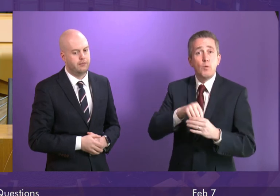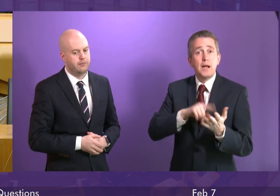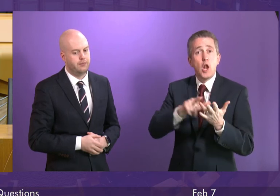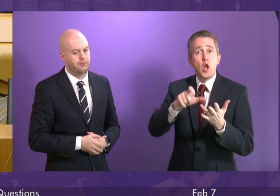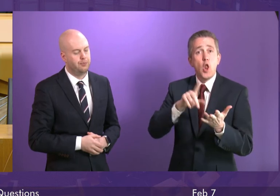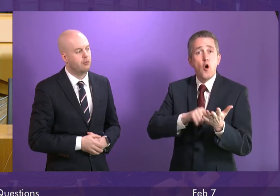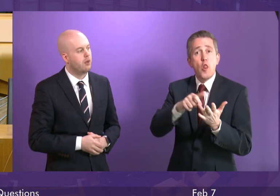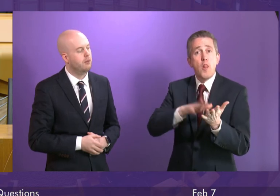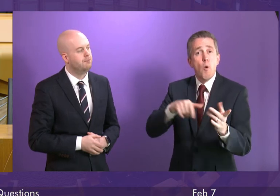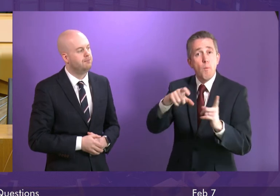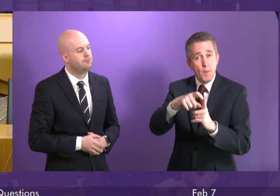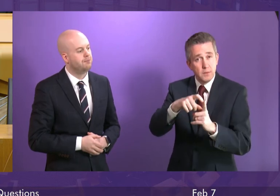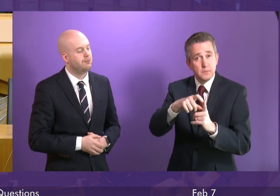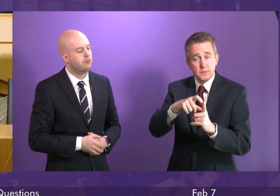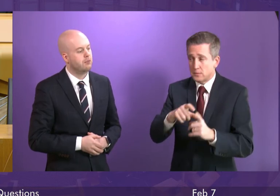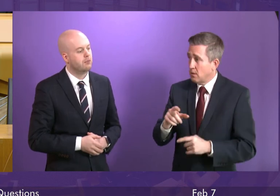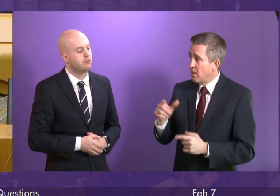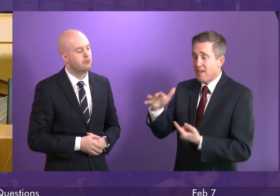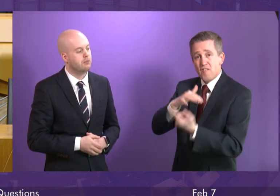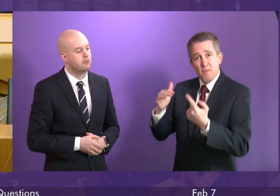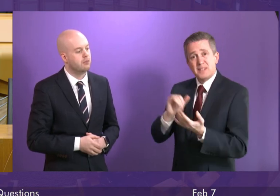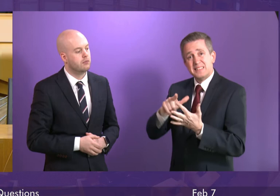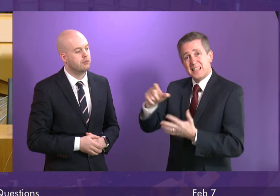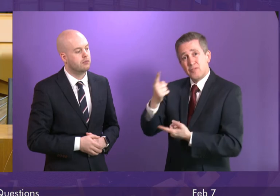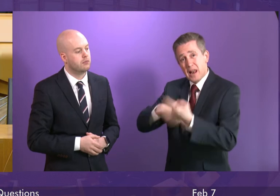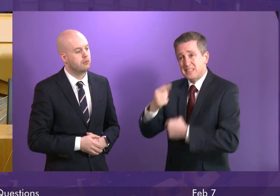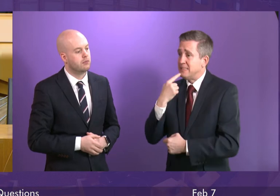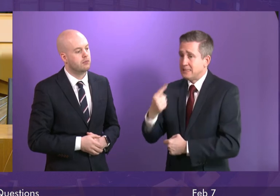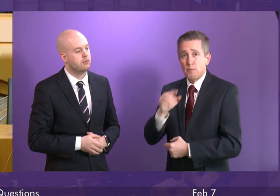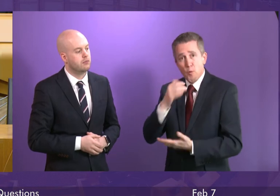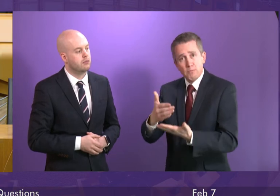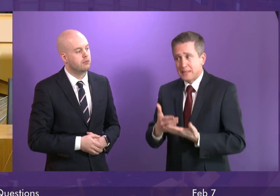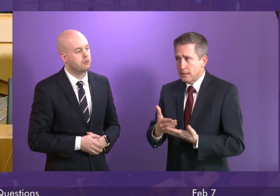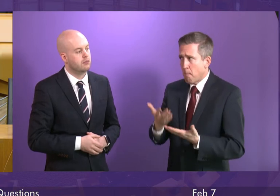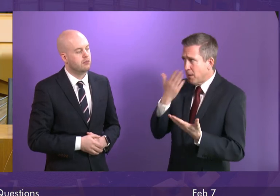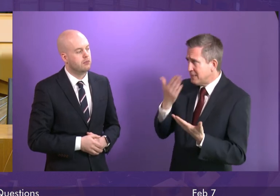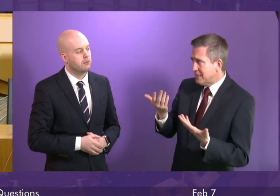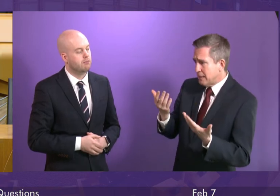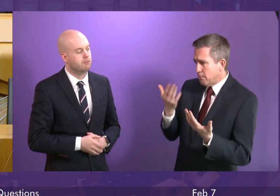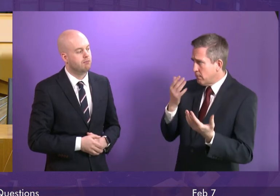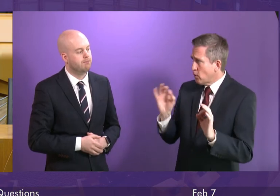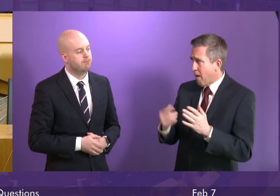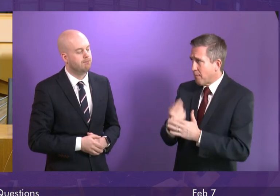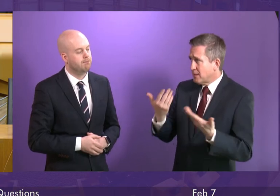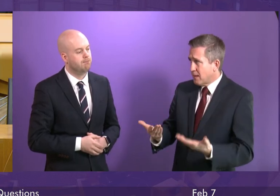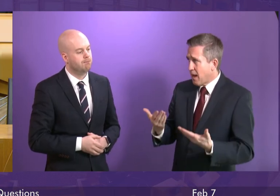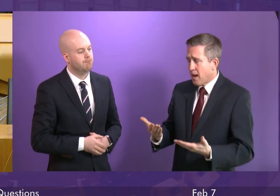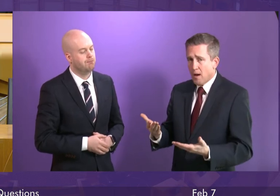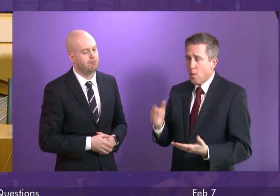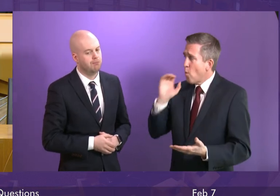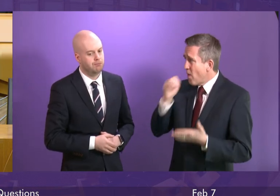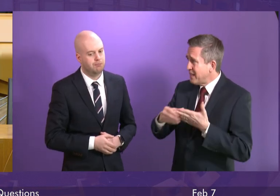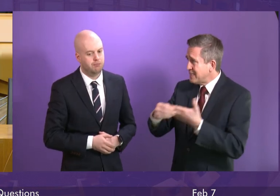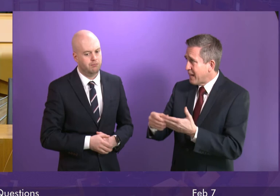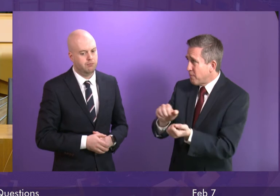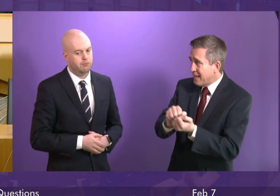This contradicts the Environment Secretary's very welcome commitment made to Parliament last year. So, could the Deputy First Minister confirm if this recent guidance will be withdrawn and